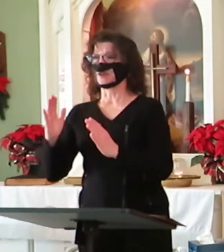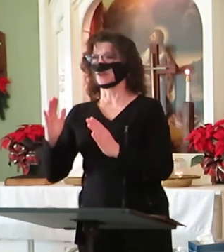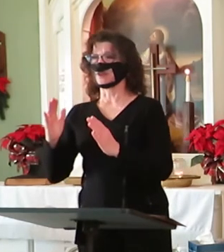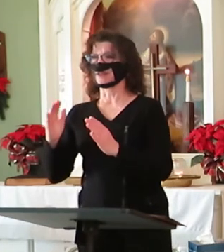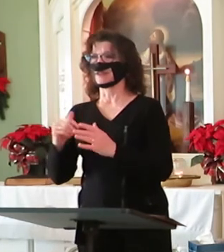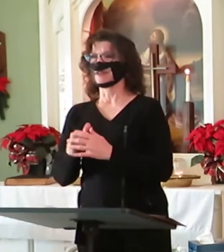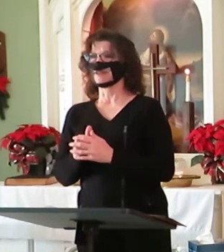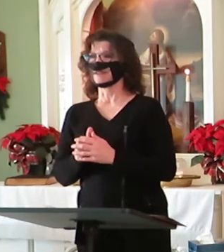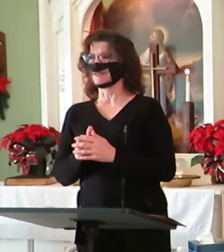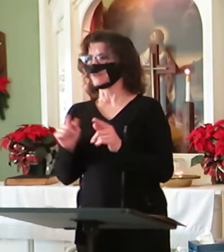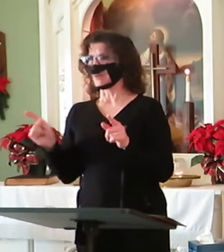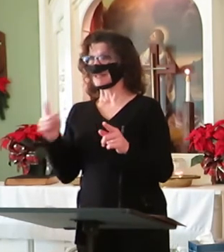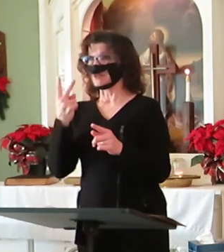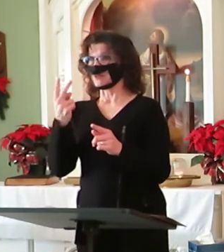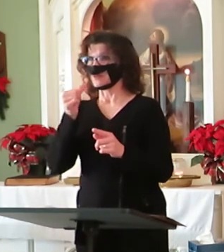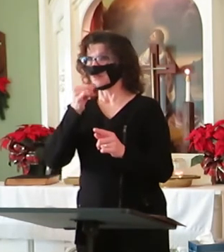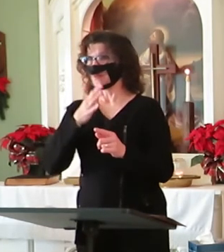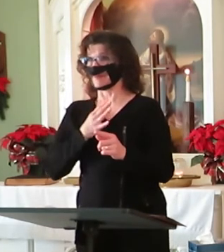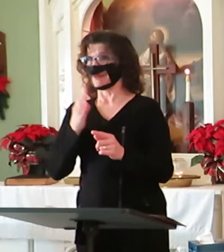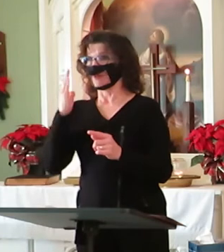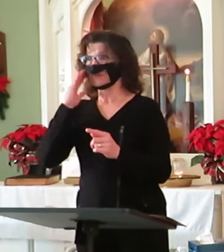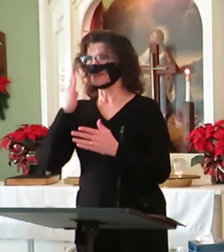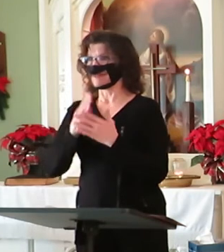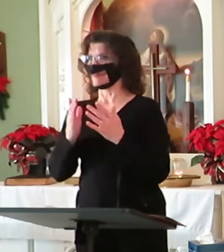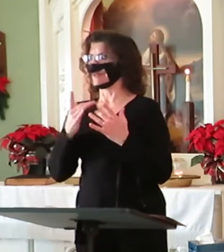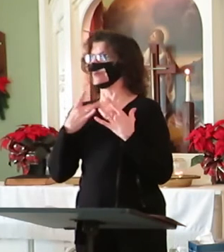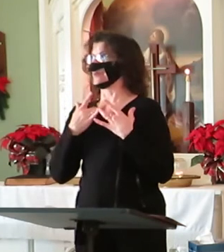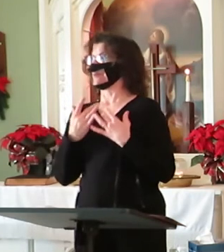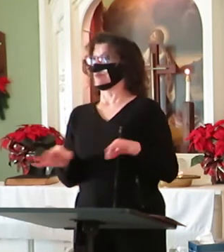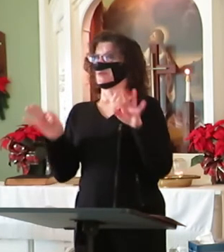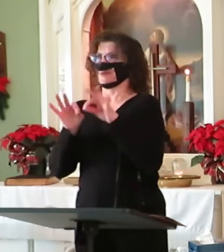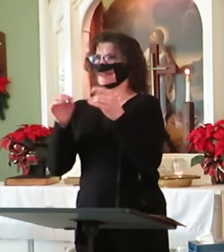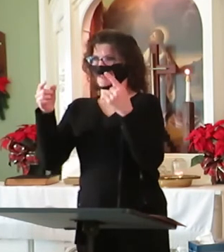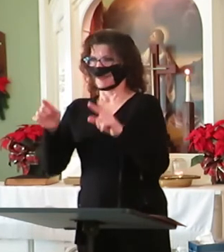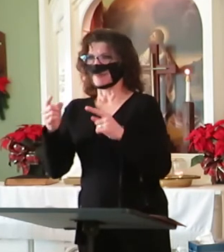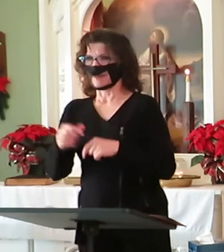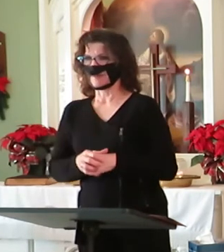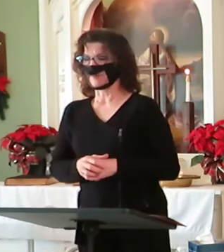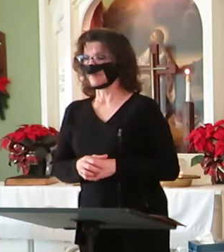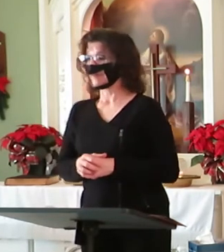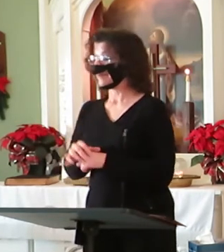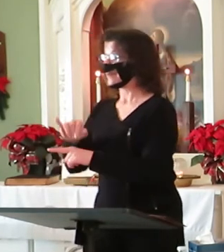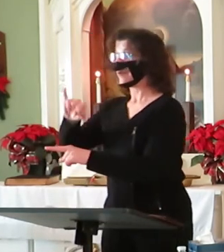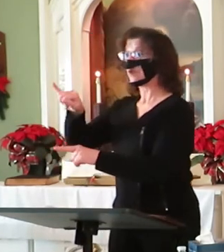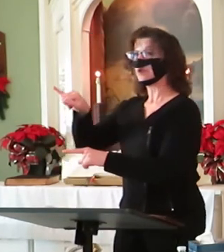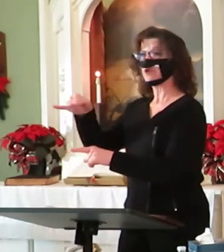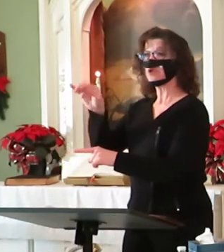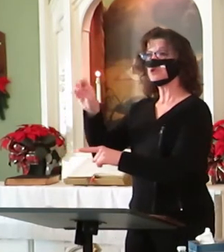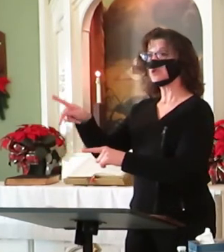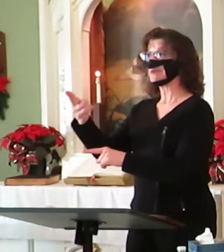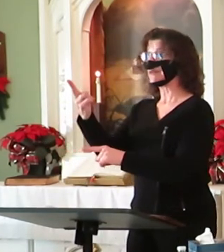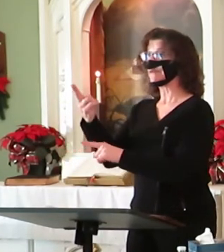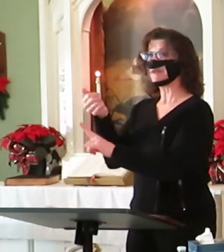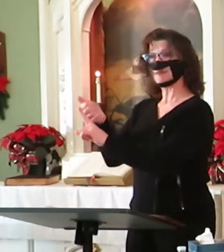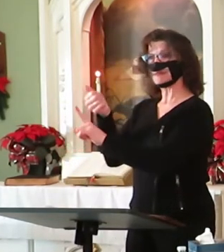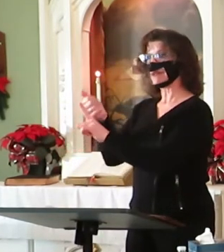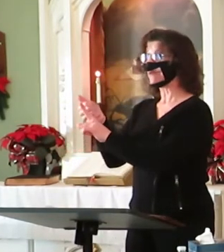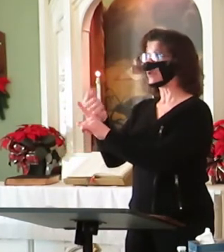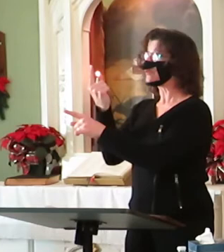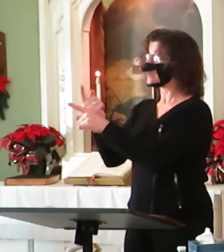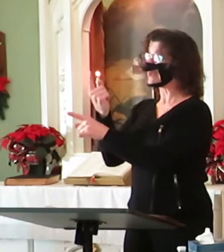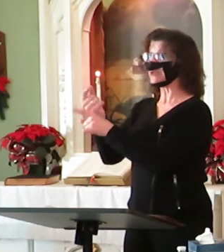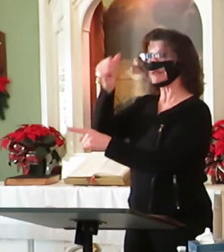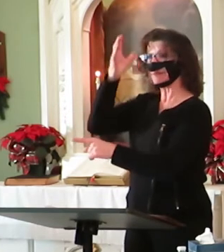Okay, but how about Joseph, a righteous man, according to the scriptures, who has a